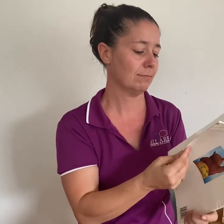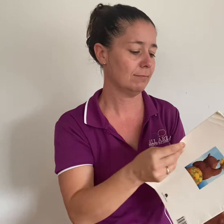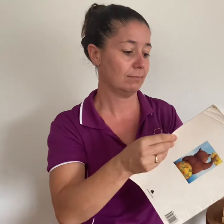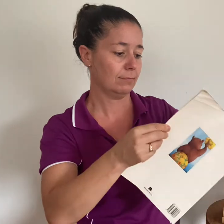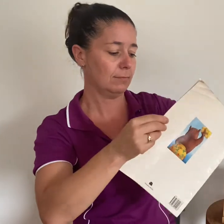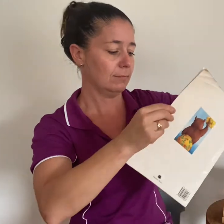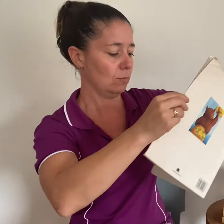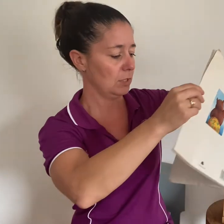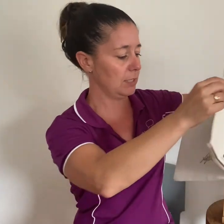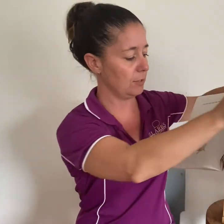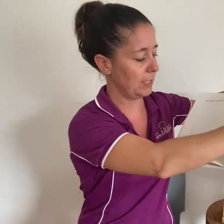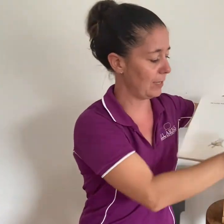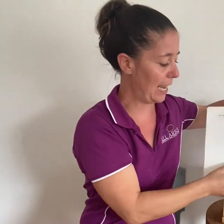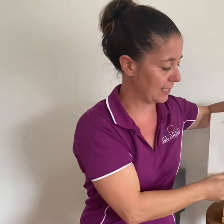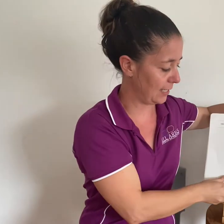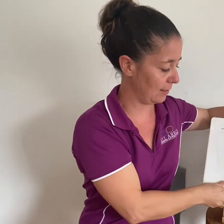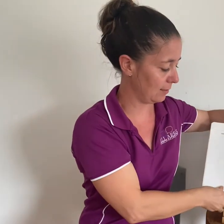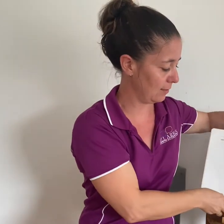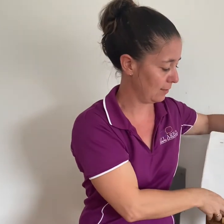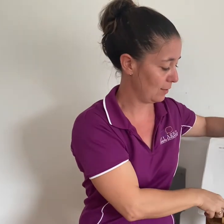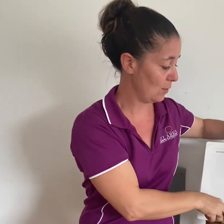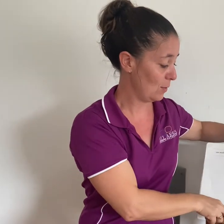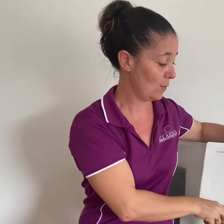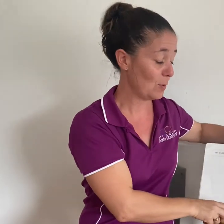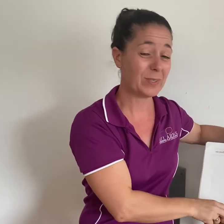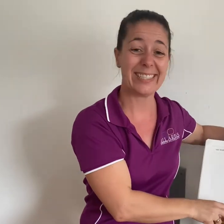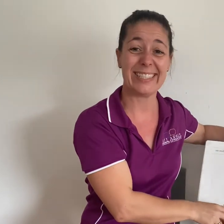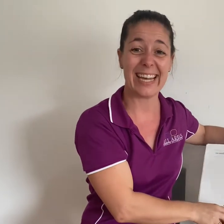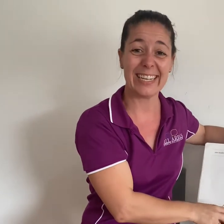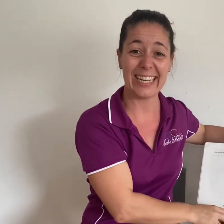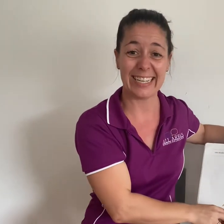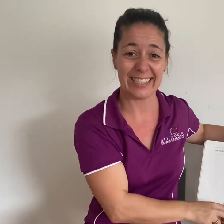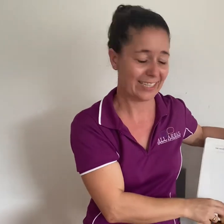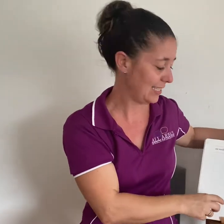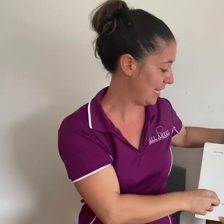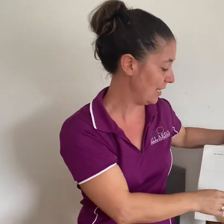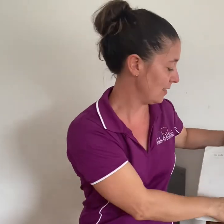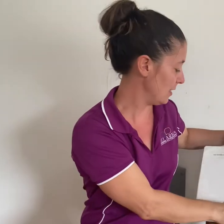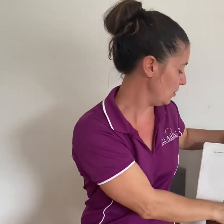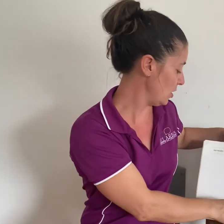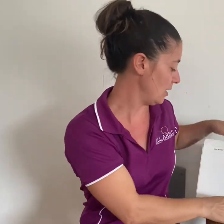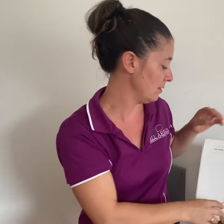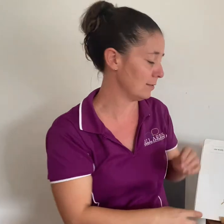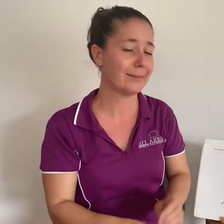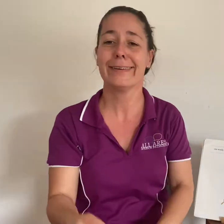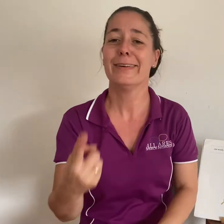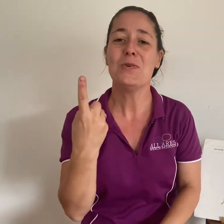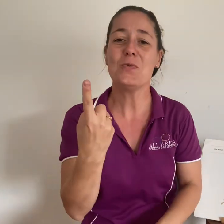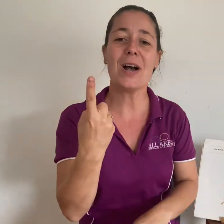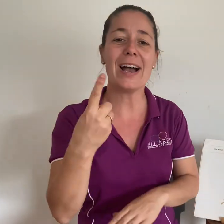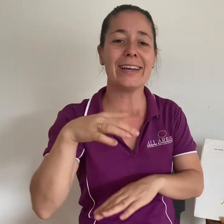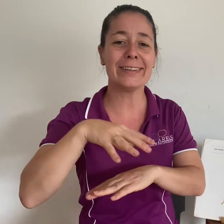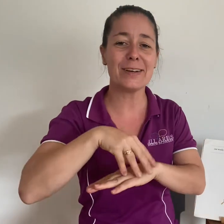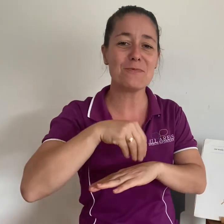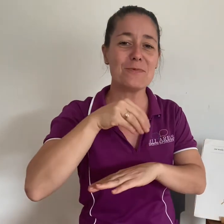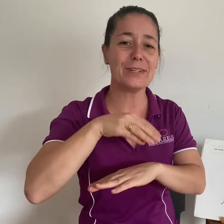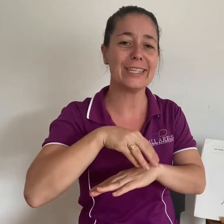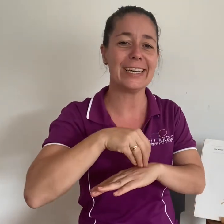what's he doing relaxing or sunning he's laying in the sunshine one woolly